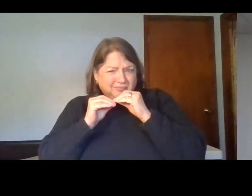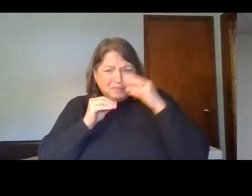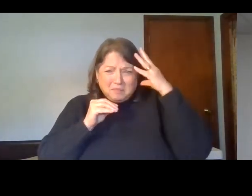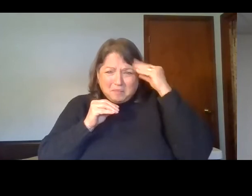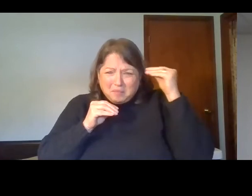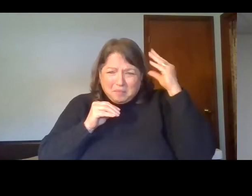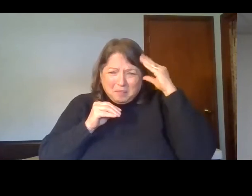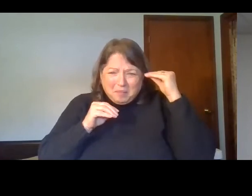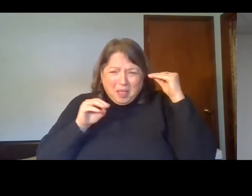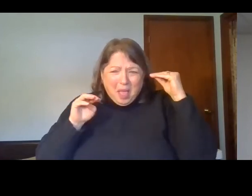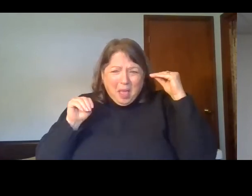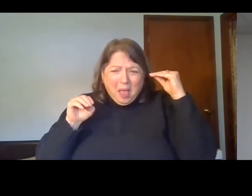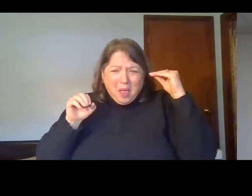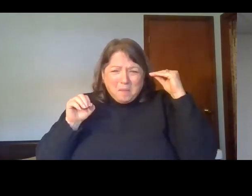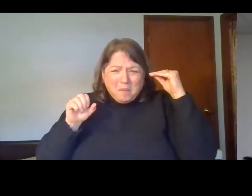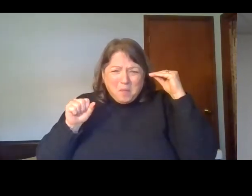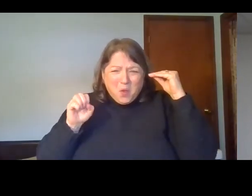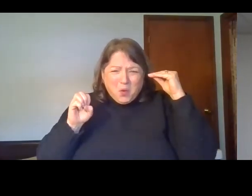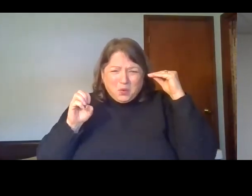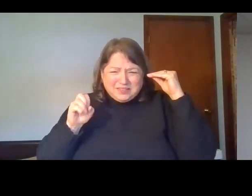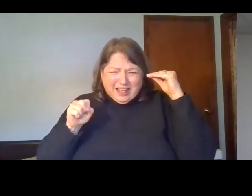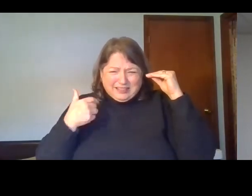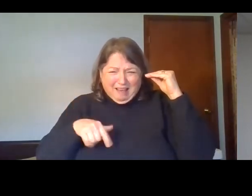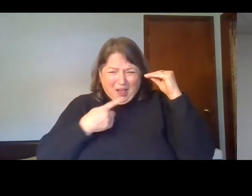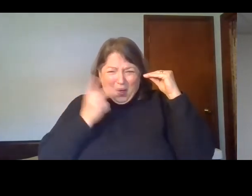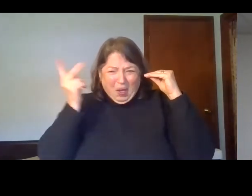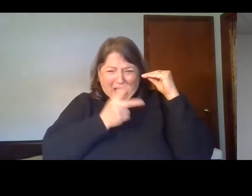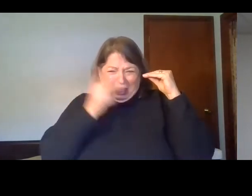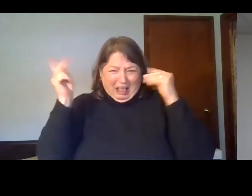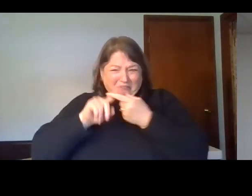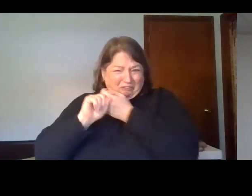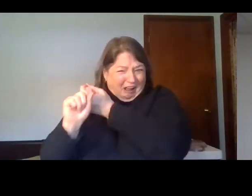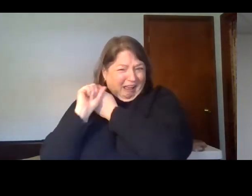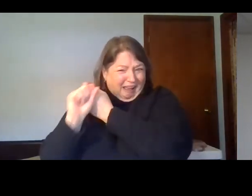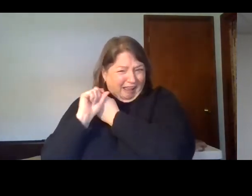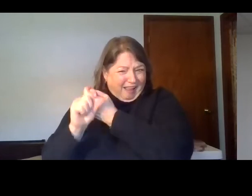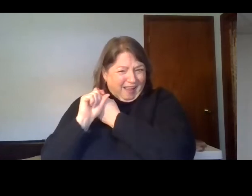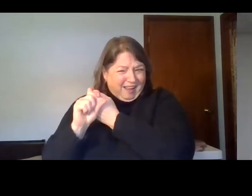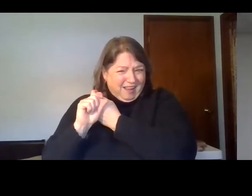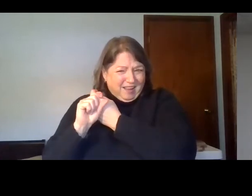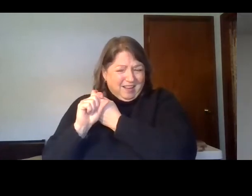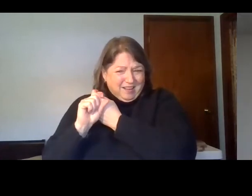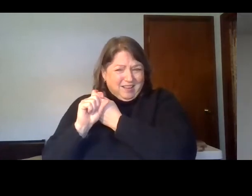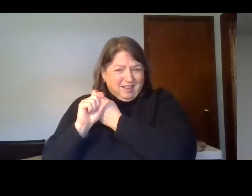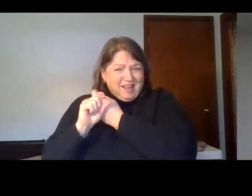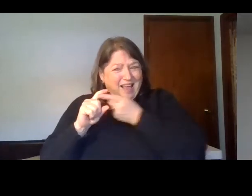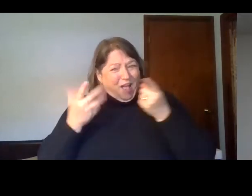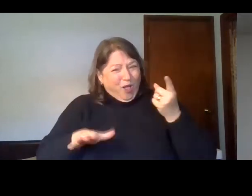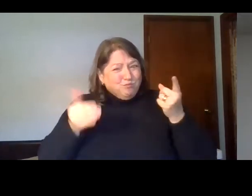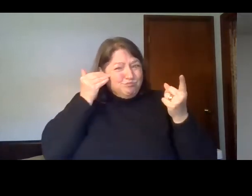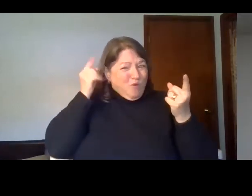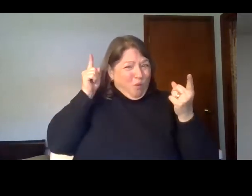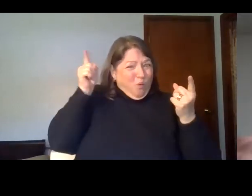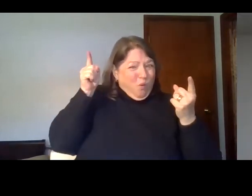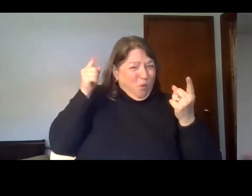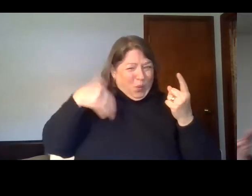the most godly men in all of the Bible. All the way through the Bible, we read the story of Moses, a great man of God. Boy, he knew God